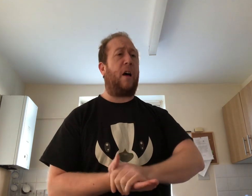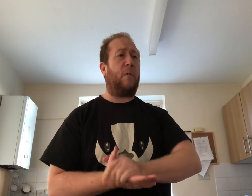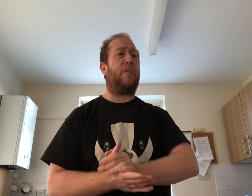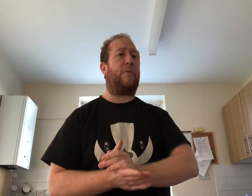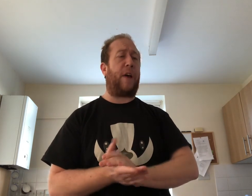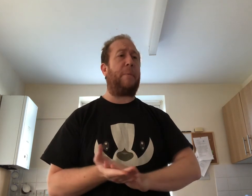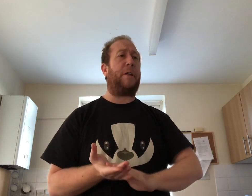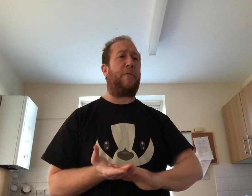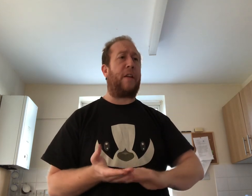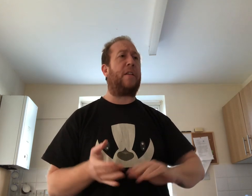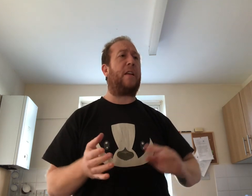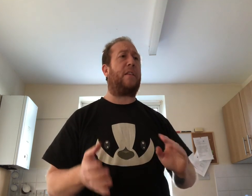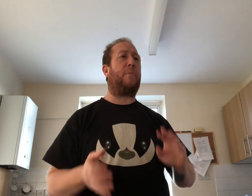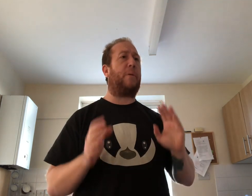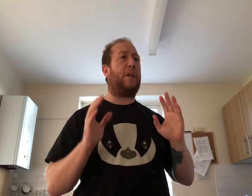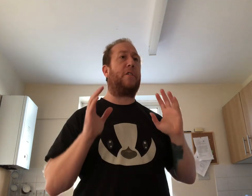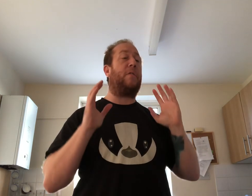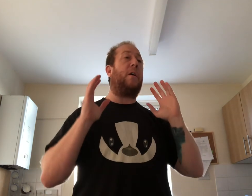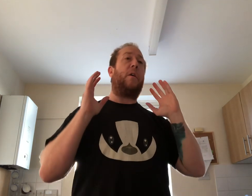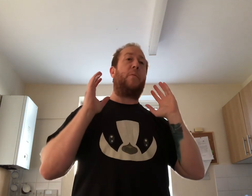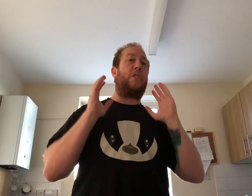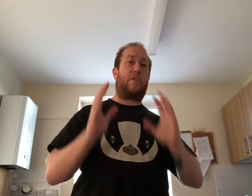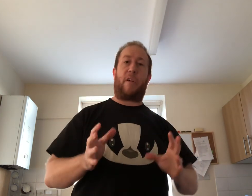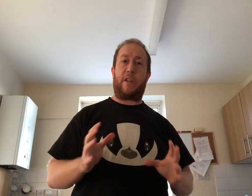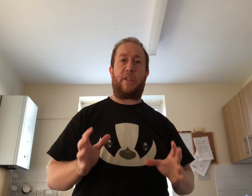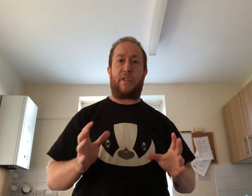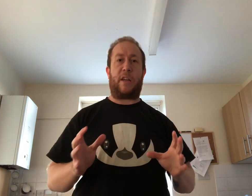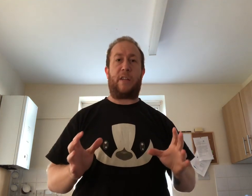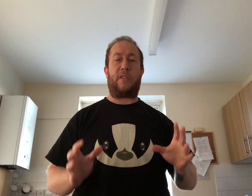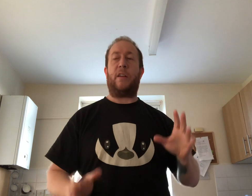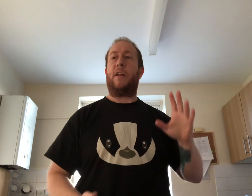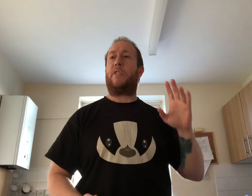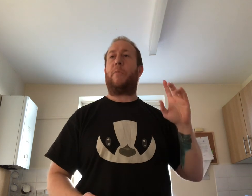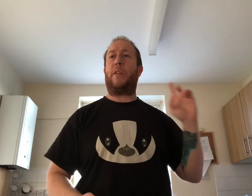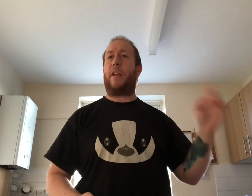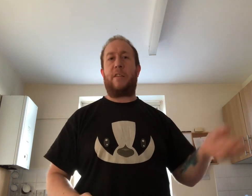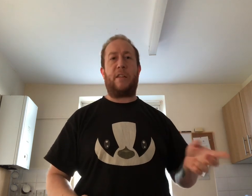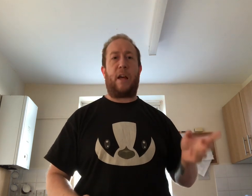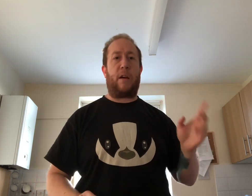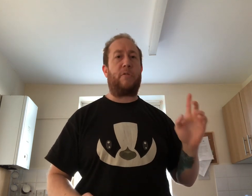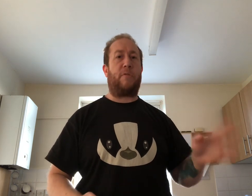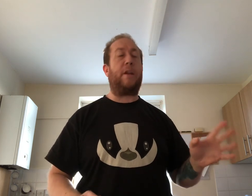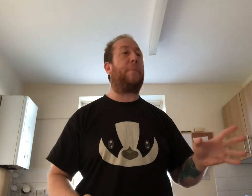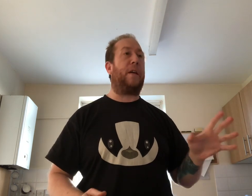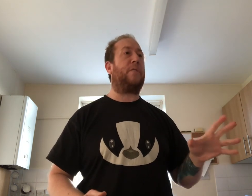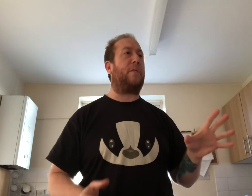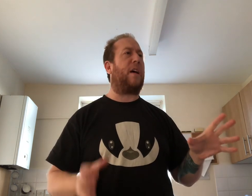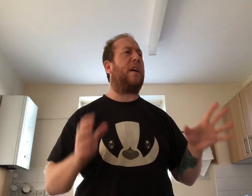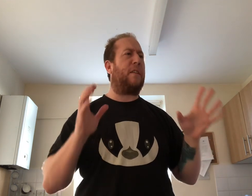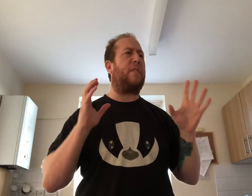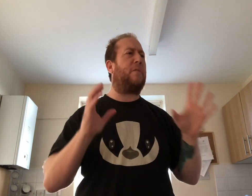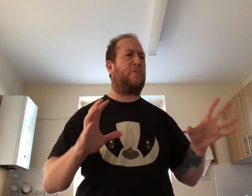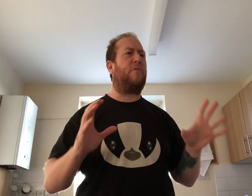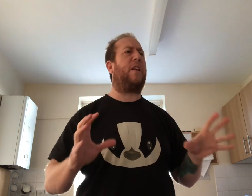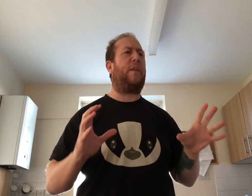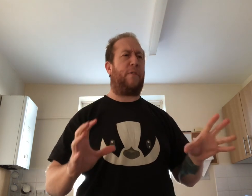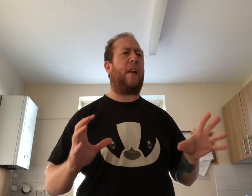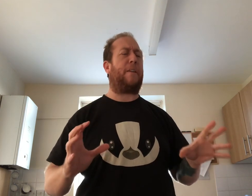whole the family fun day thing we went to was a great success so when they did that I was really pleased with that and I thought it was really fun